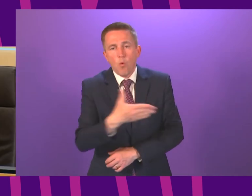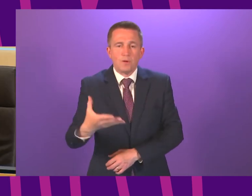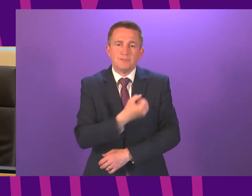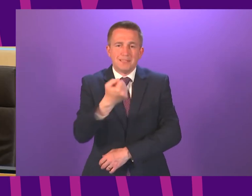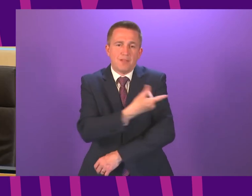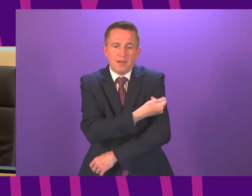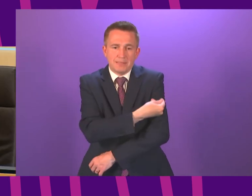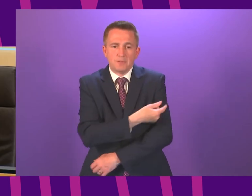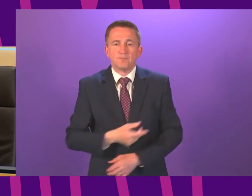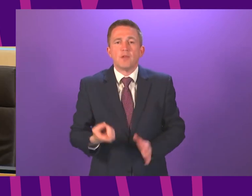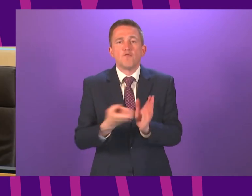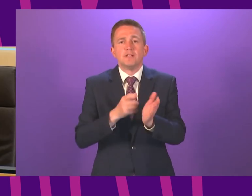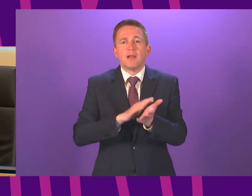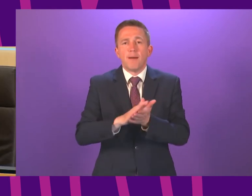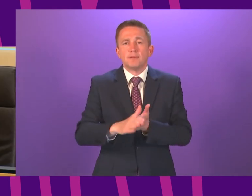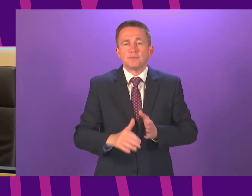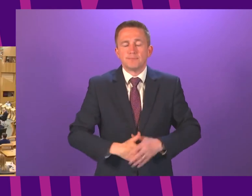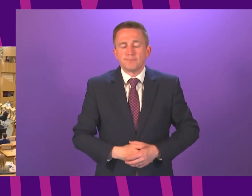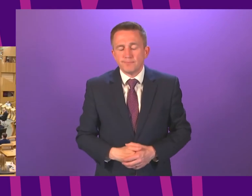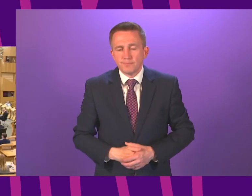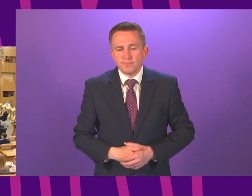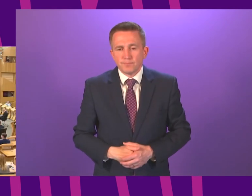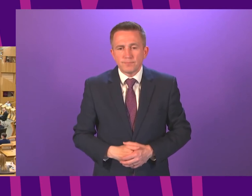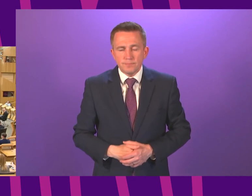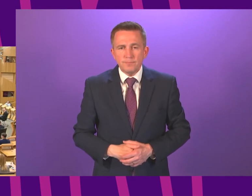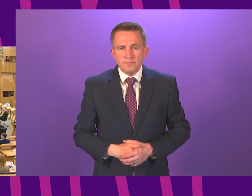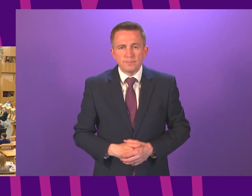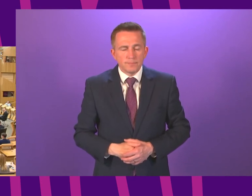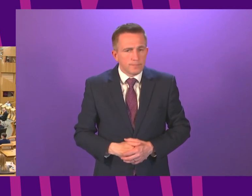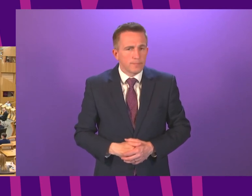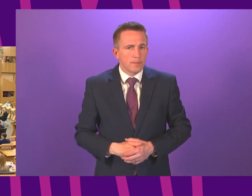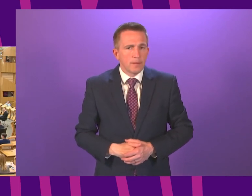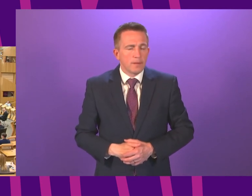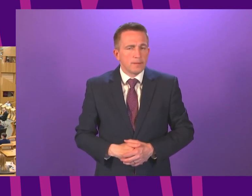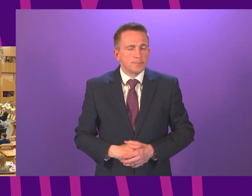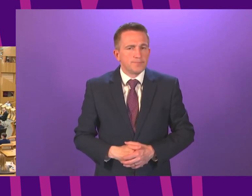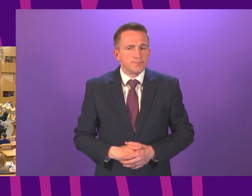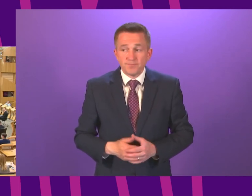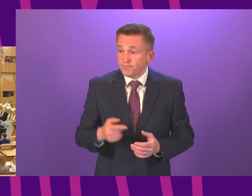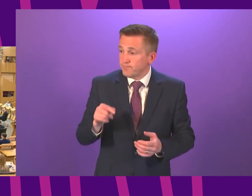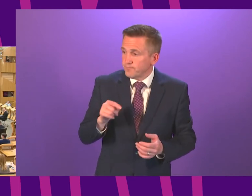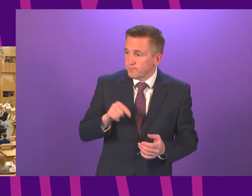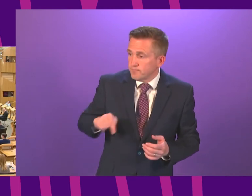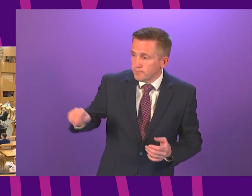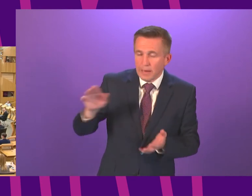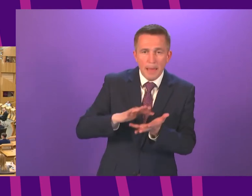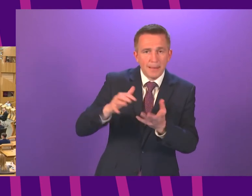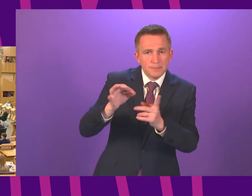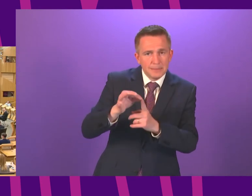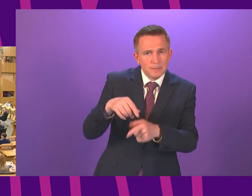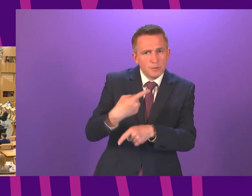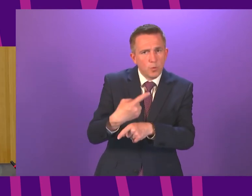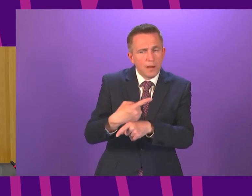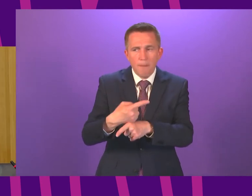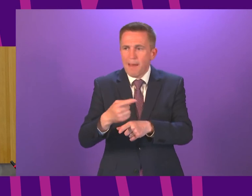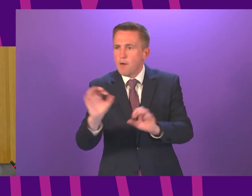Rachel Hamilton to be followed by Gillian Martin Thank you presiding officer Many colleagues today have raised the issue about no